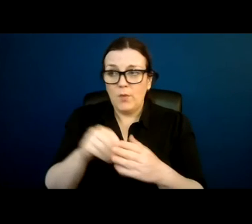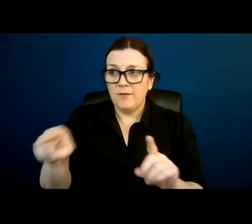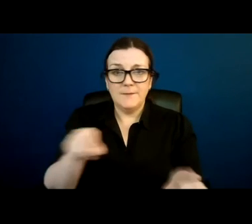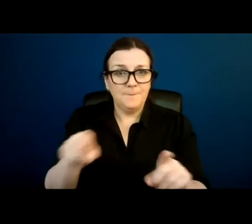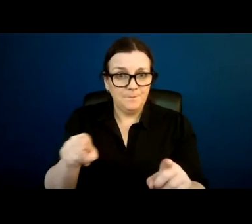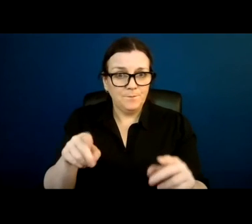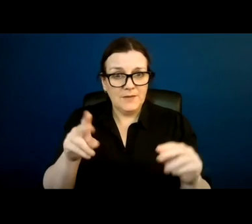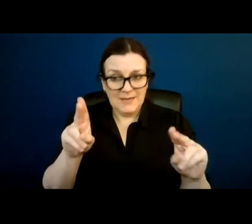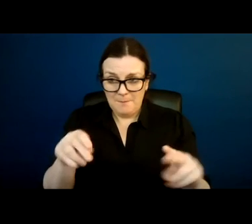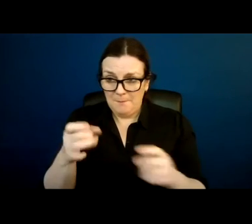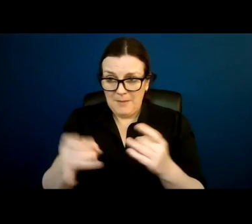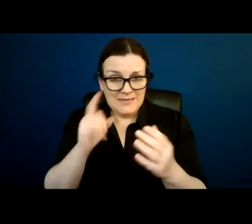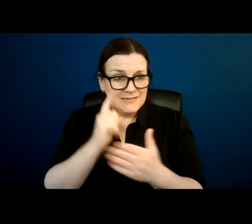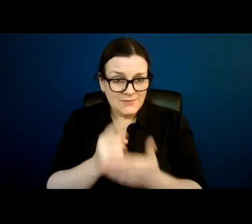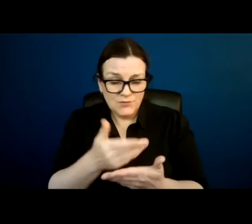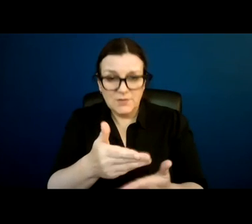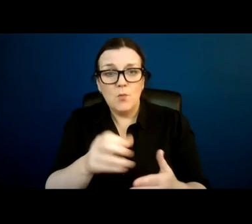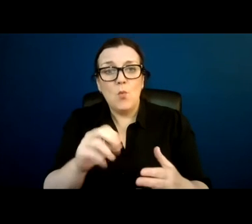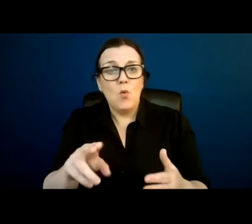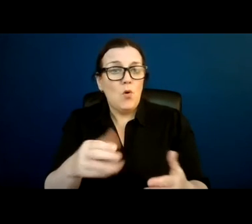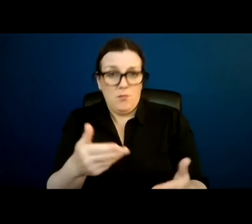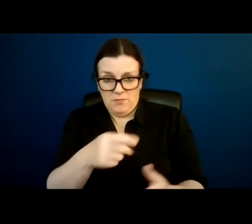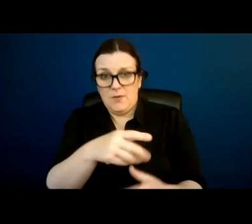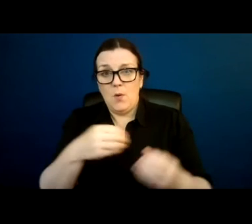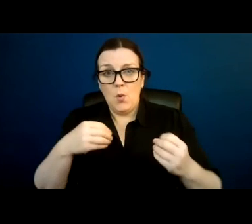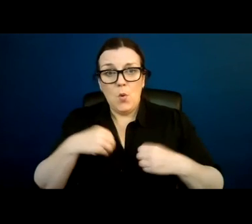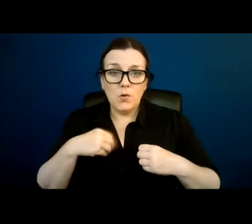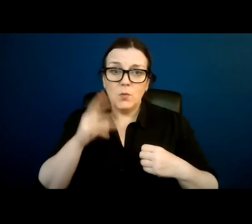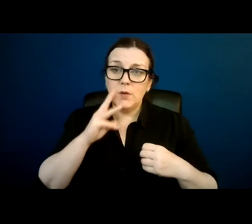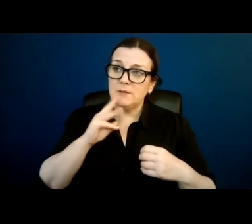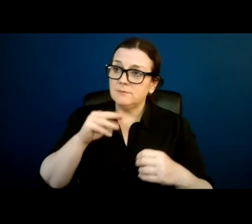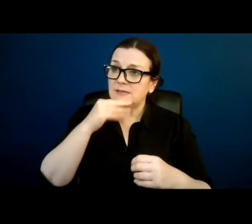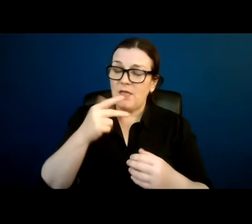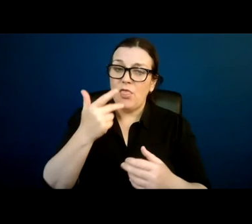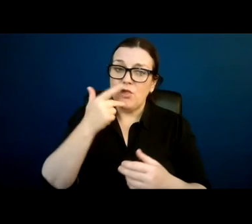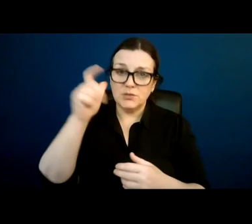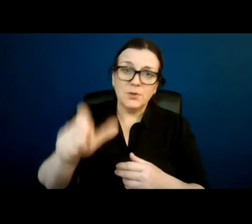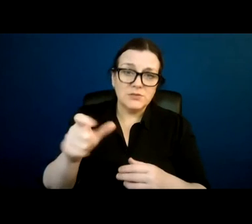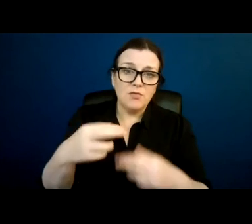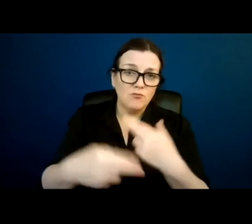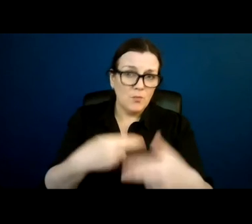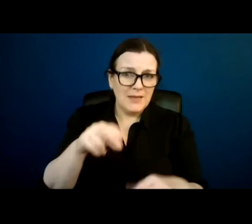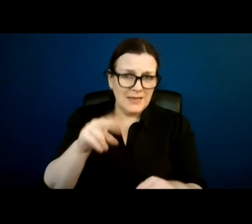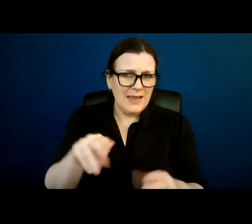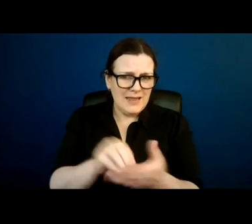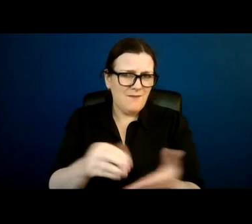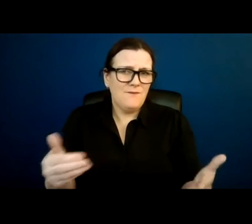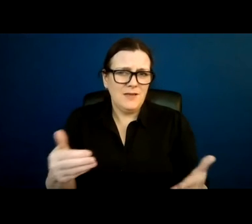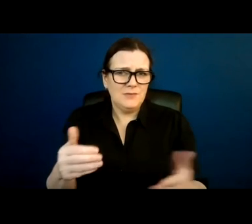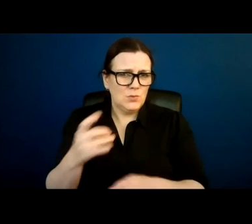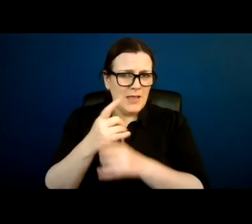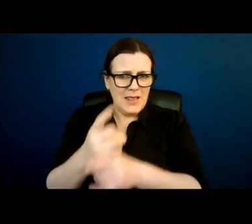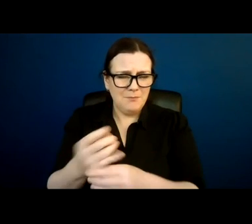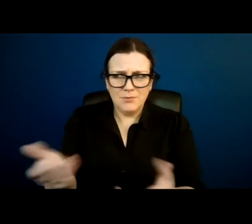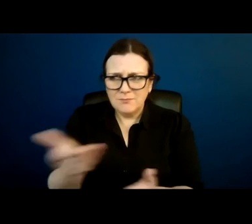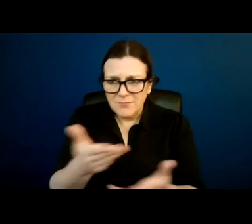to make decisions or even at the client's discretion, having a third party in the room to help the client understand